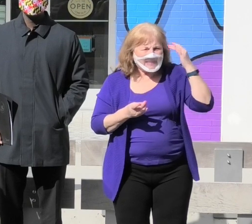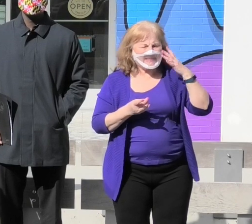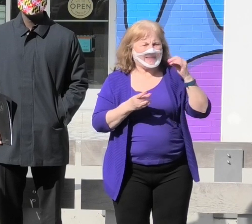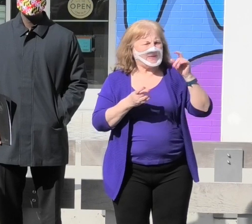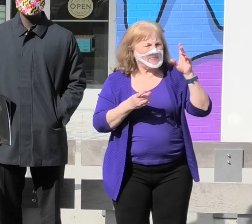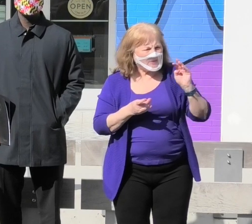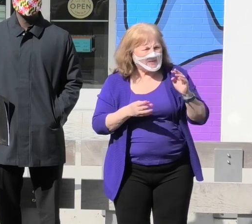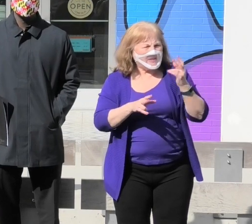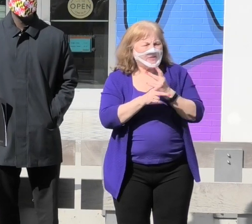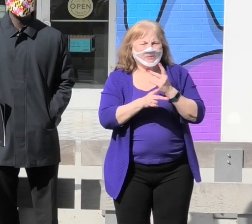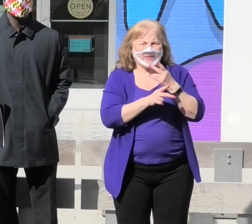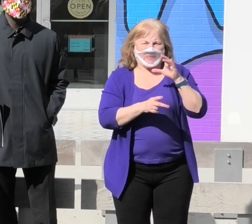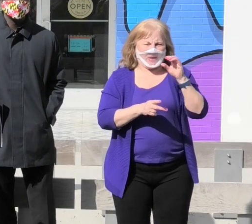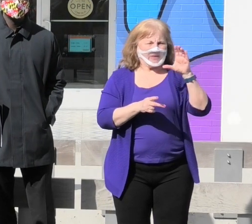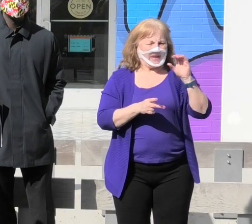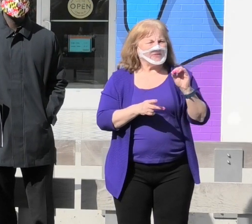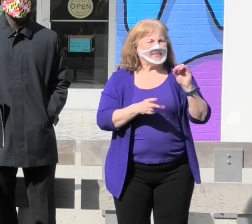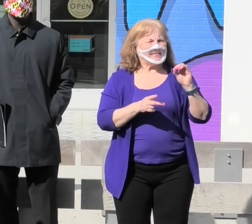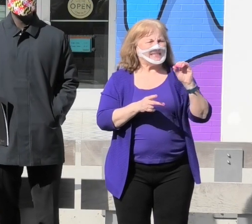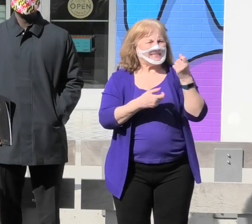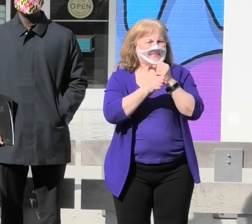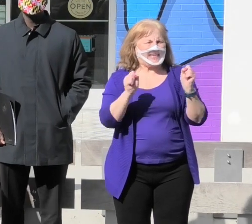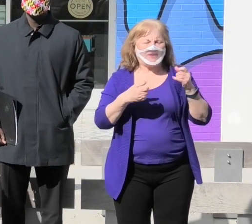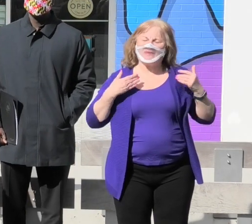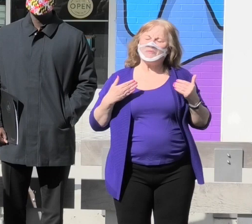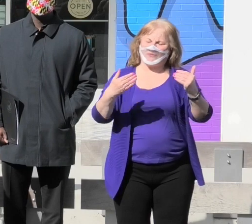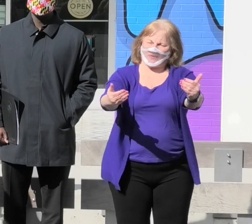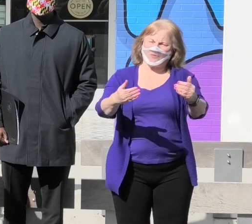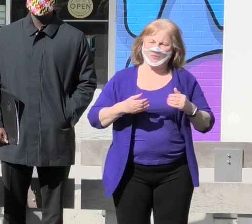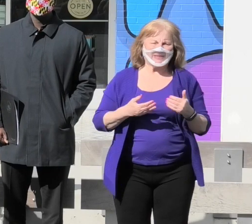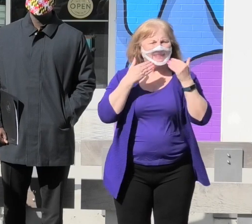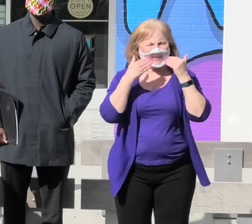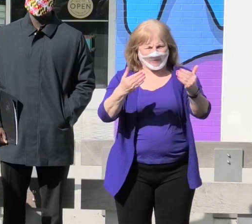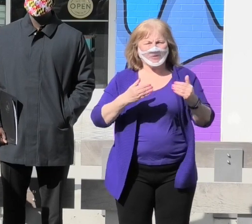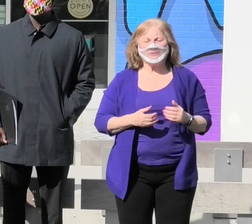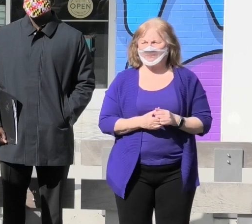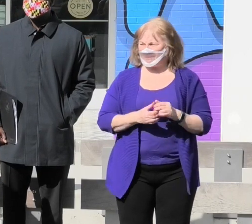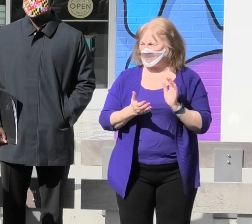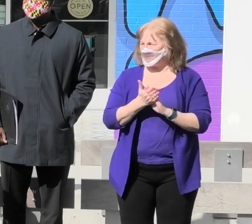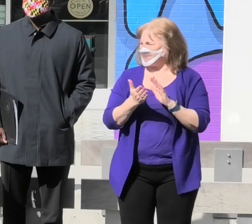commitment to keeping Howard County safe and moving forward. Thank you.